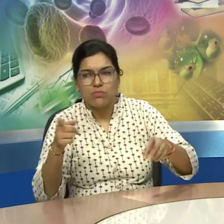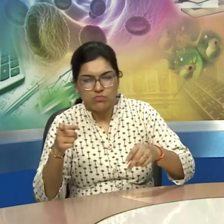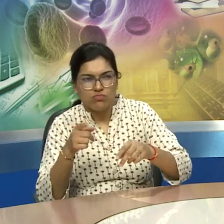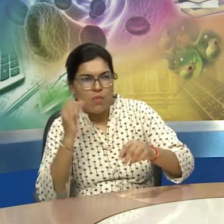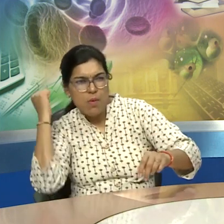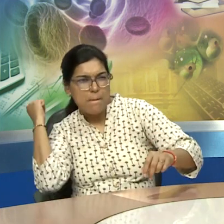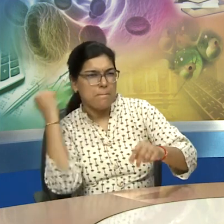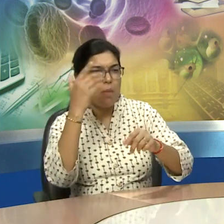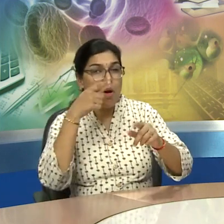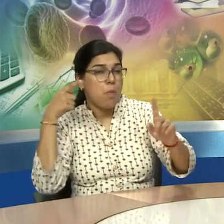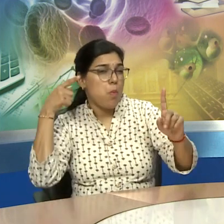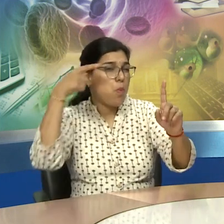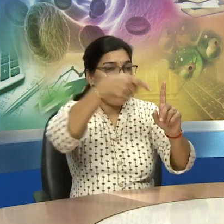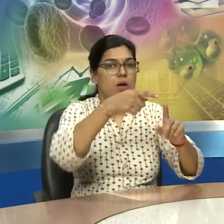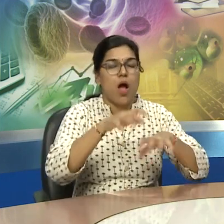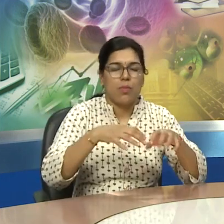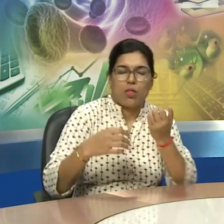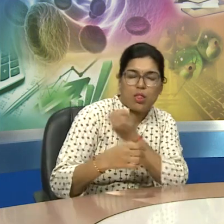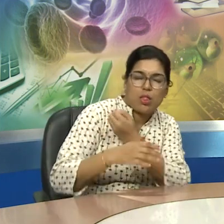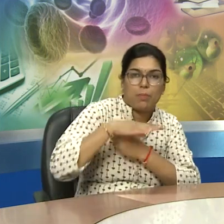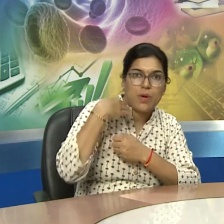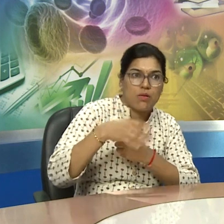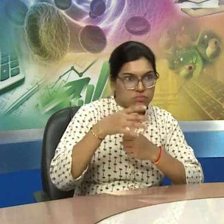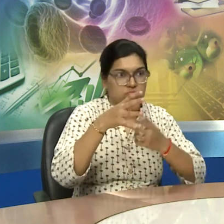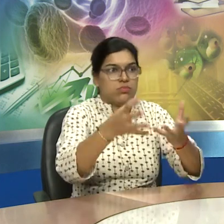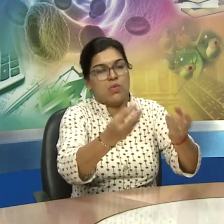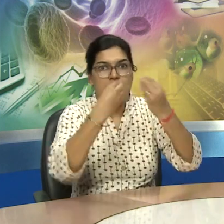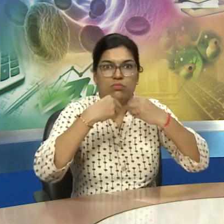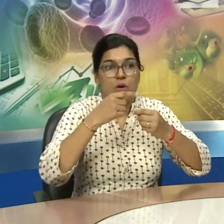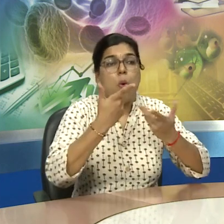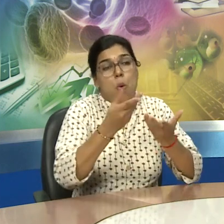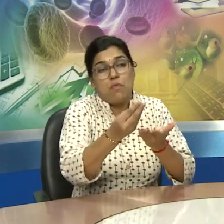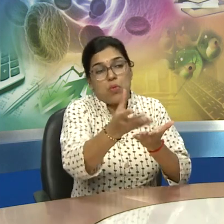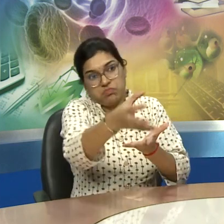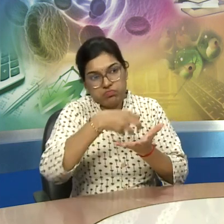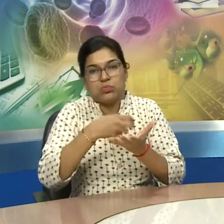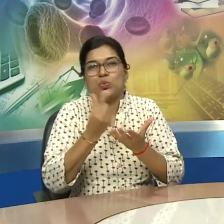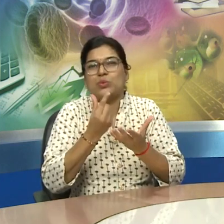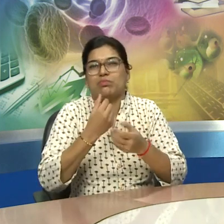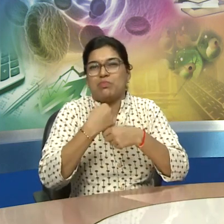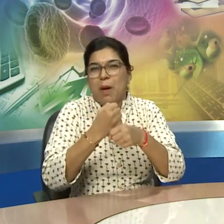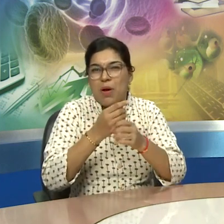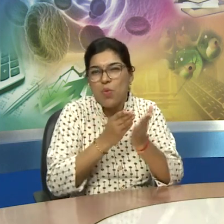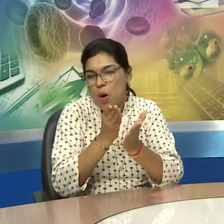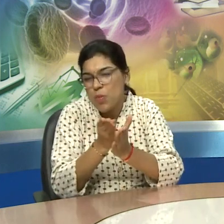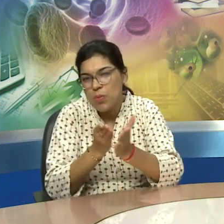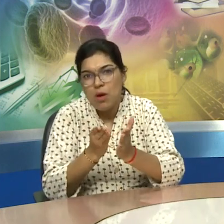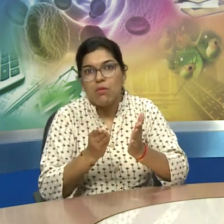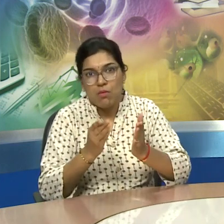and also these species were the three successful hunters